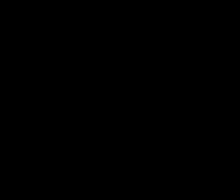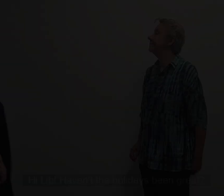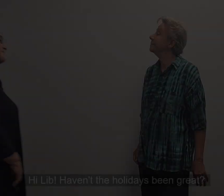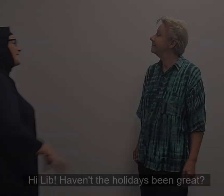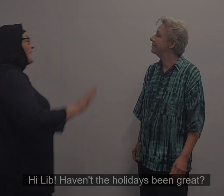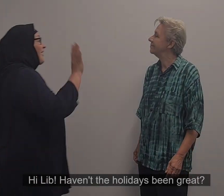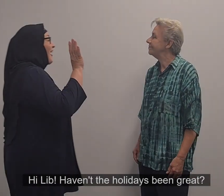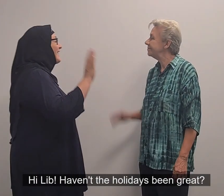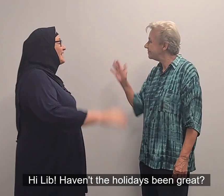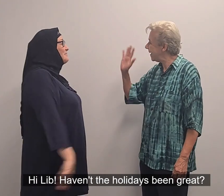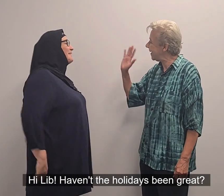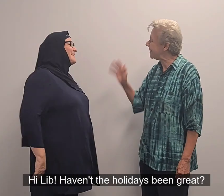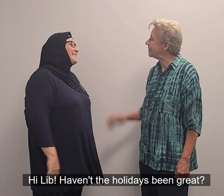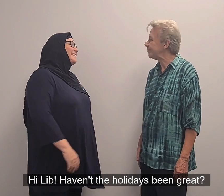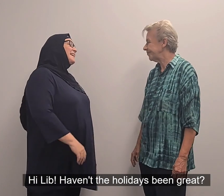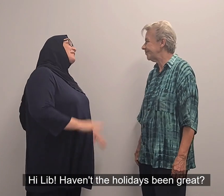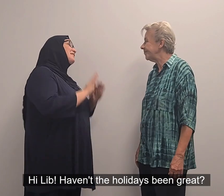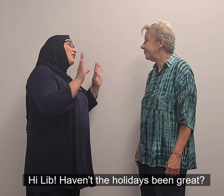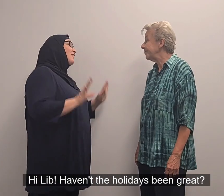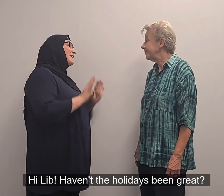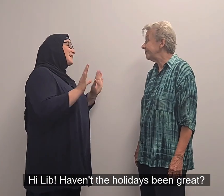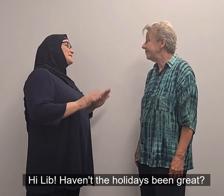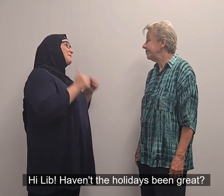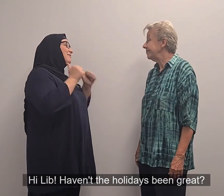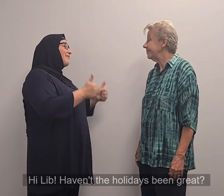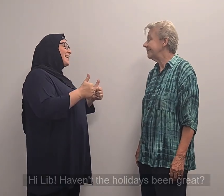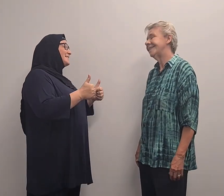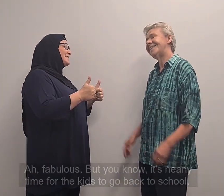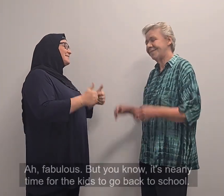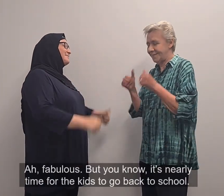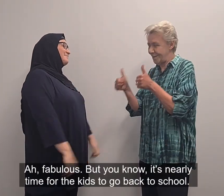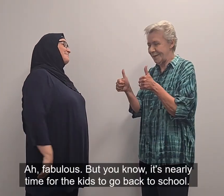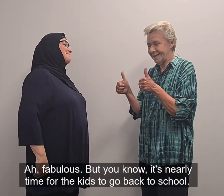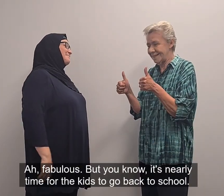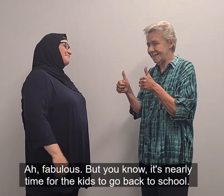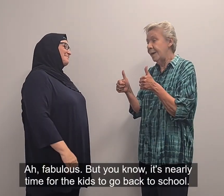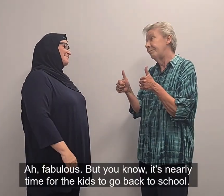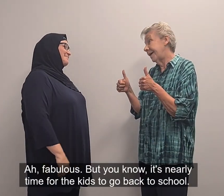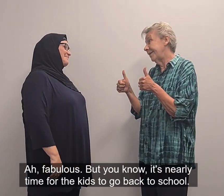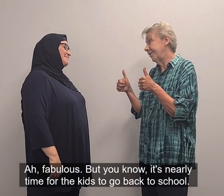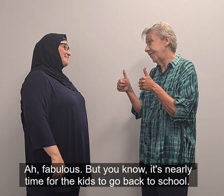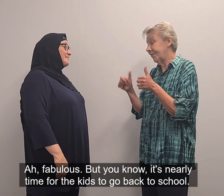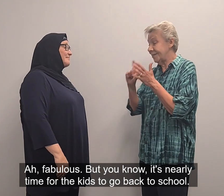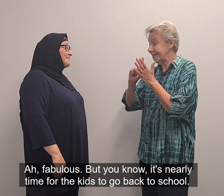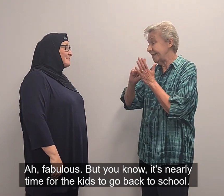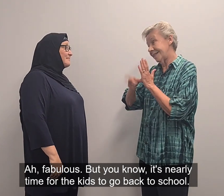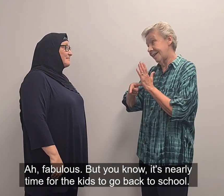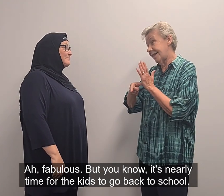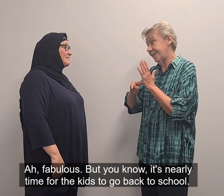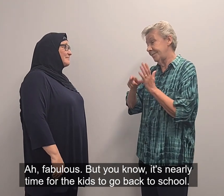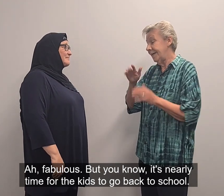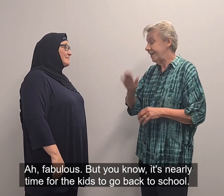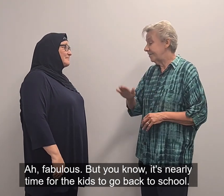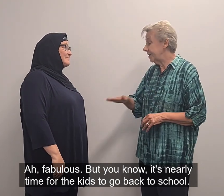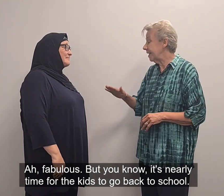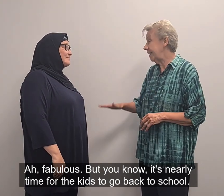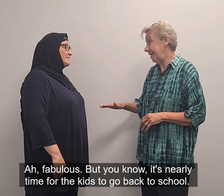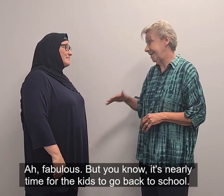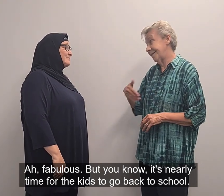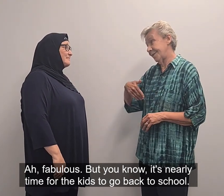Hi baby! Haven't the holidays been great? Well, But you know, it's nearly time for the kids to